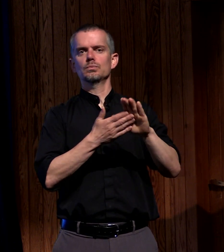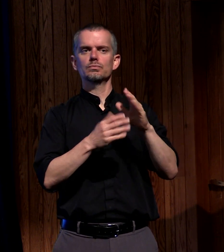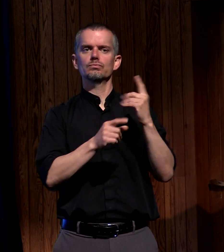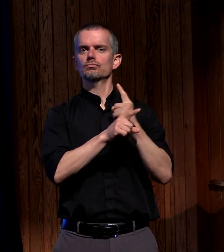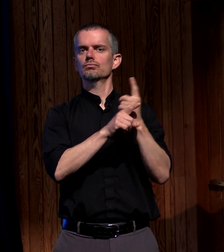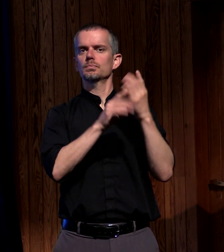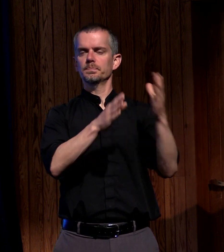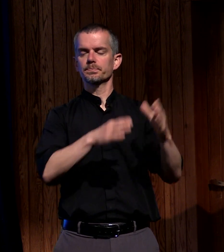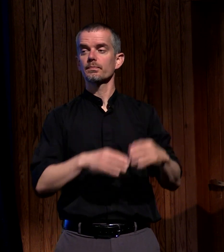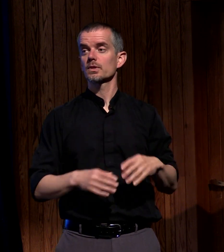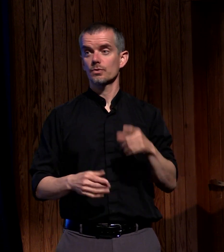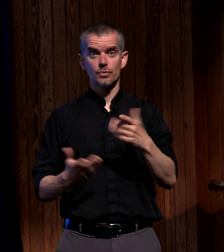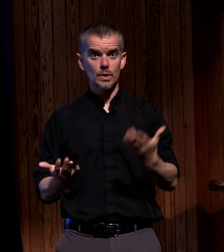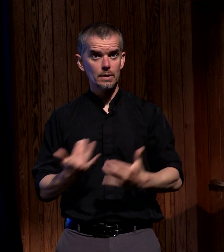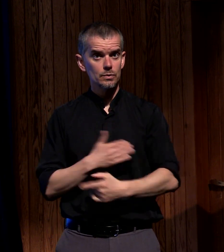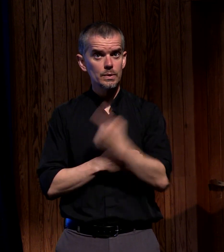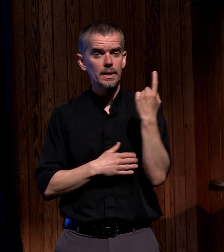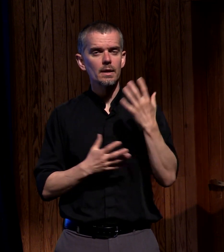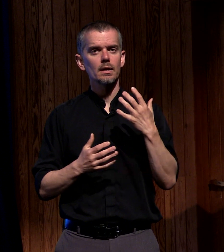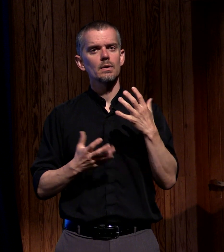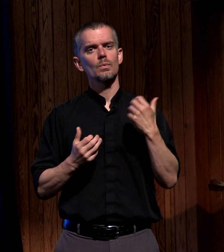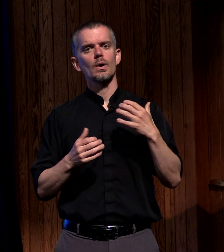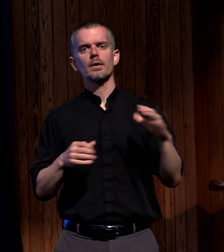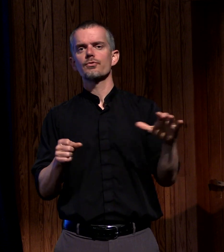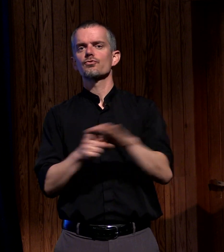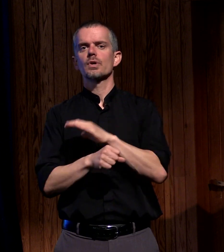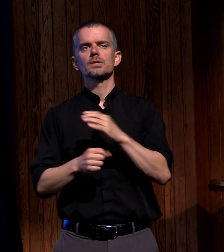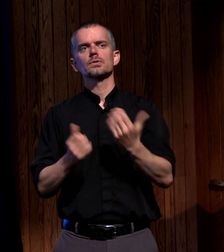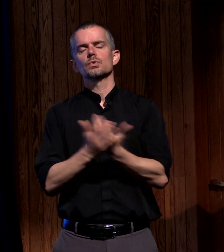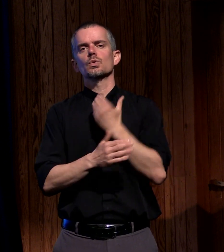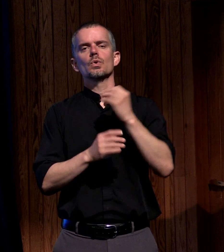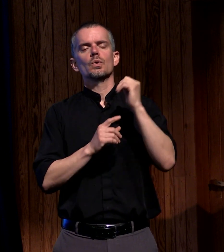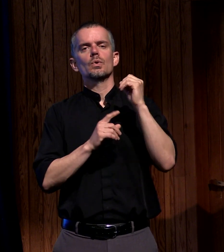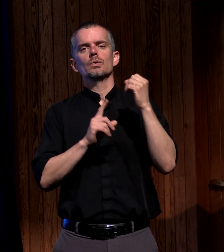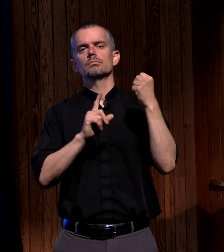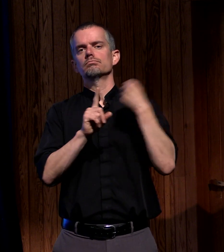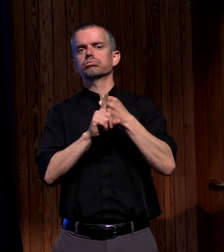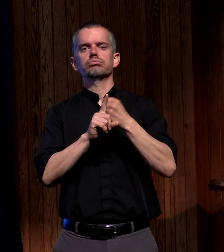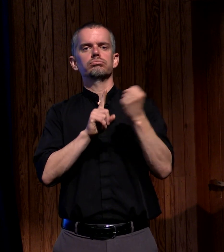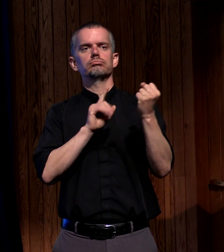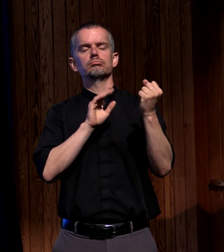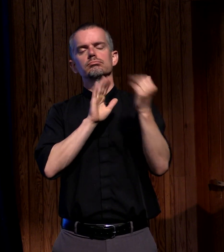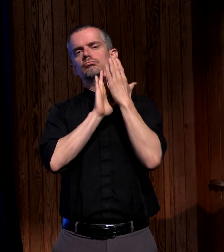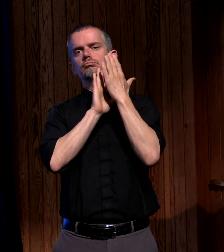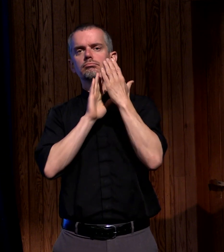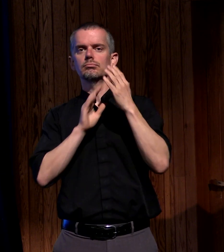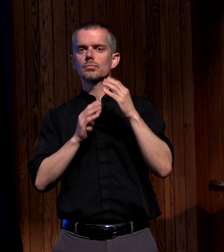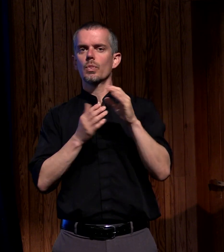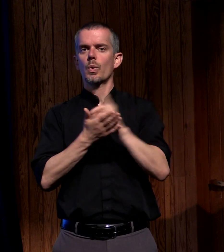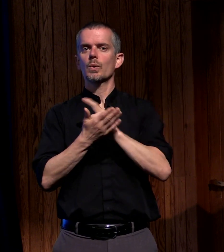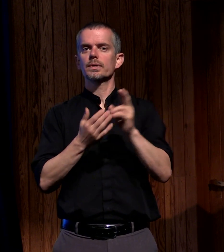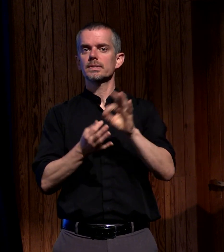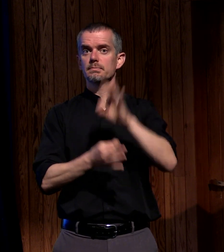here today and you're looking for a fresh filling of the Holy Spirit can I invite you to come it begins with repentance